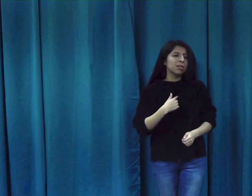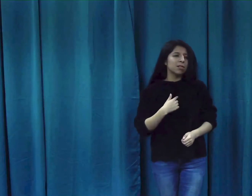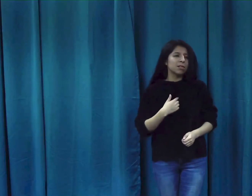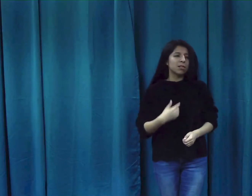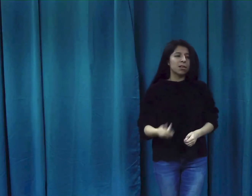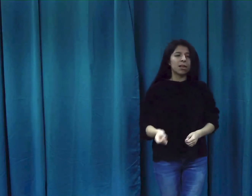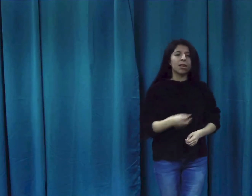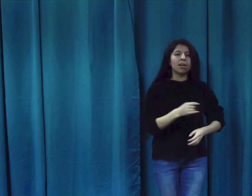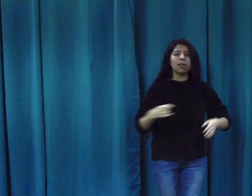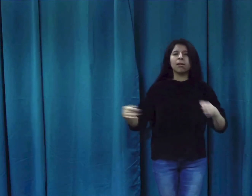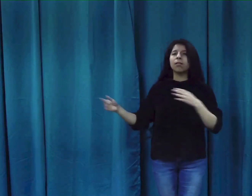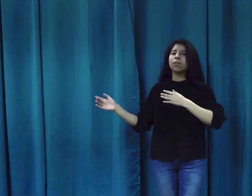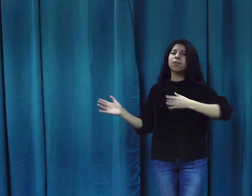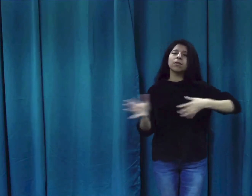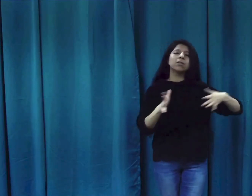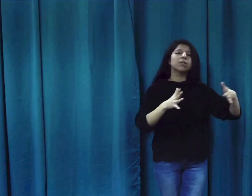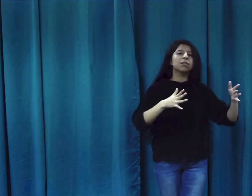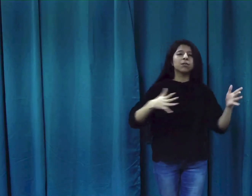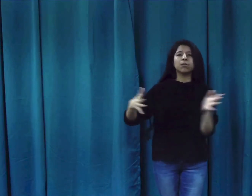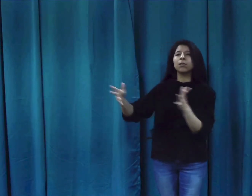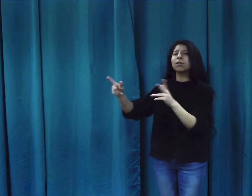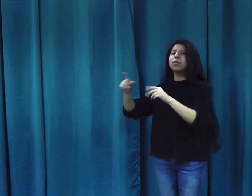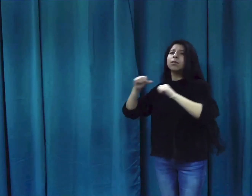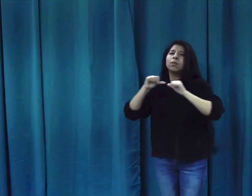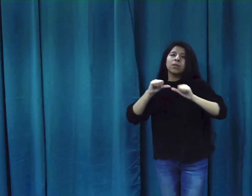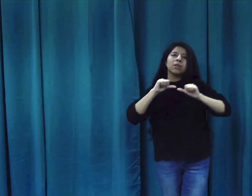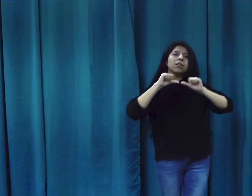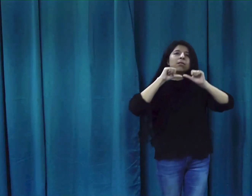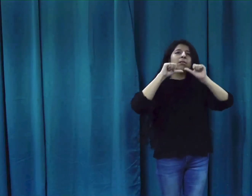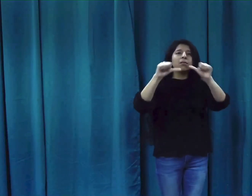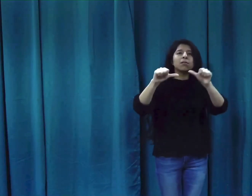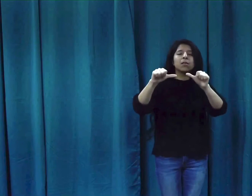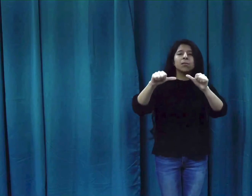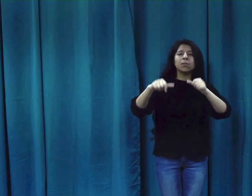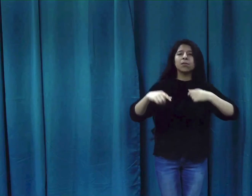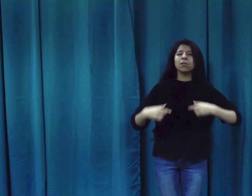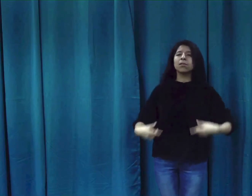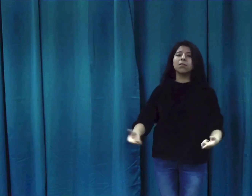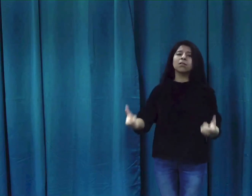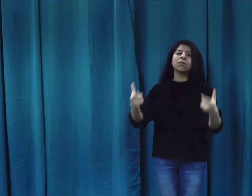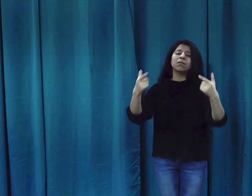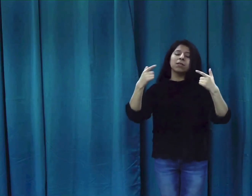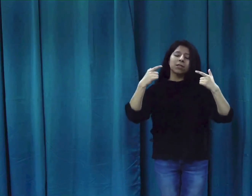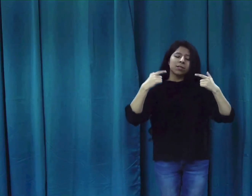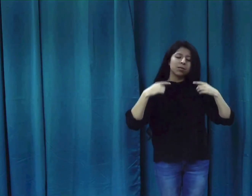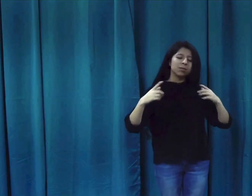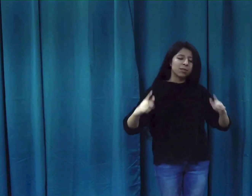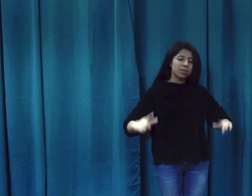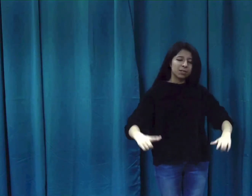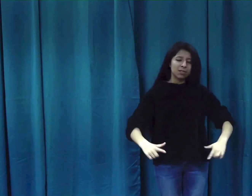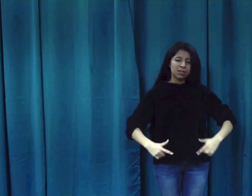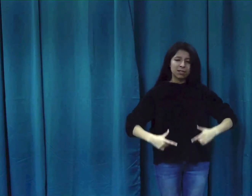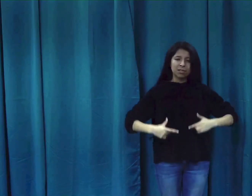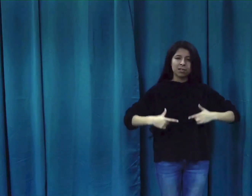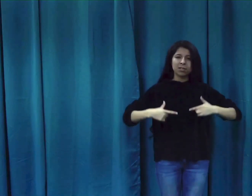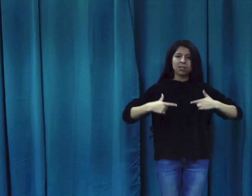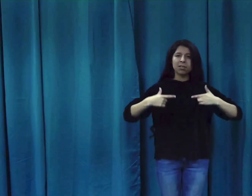And the wind will rise up to fill my sails